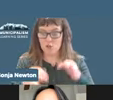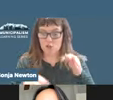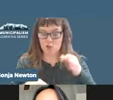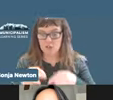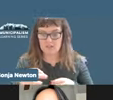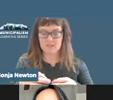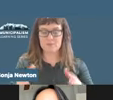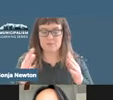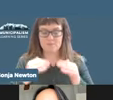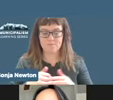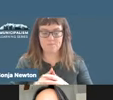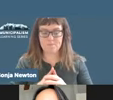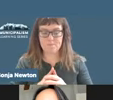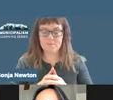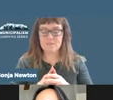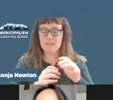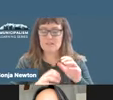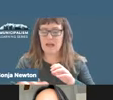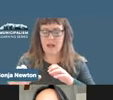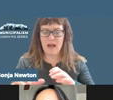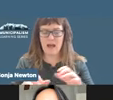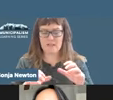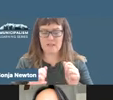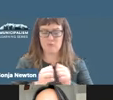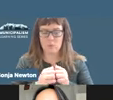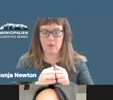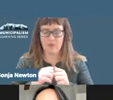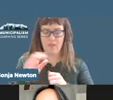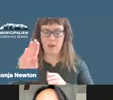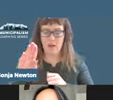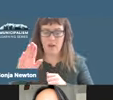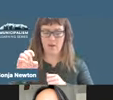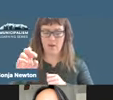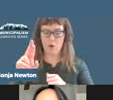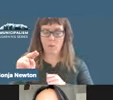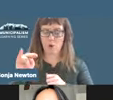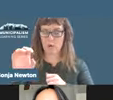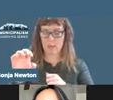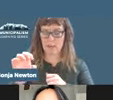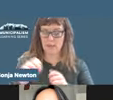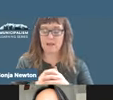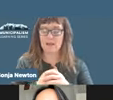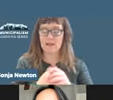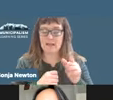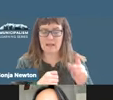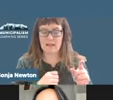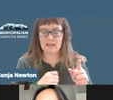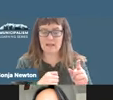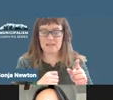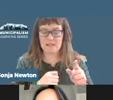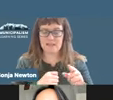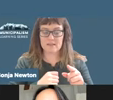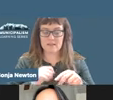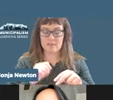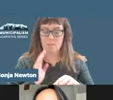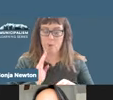has remained active in our revolution at the local, state, and national levels. Wilson is board chair of the ICA Group and the